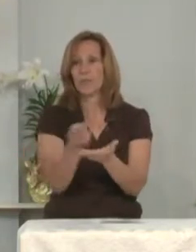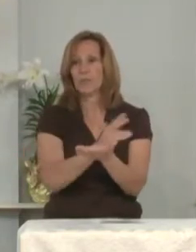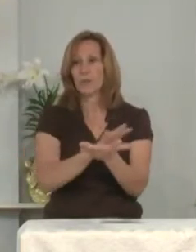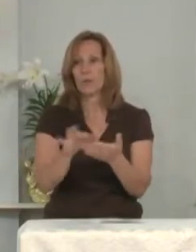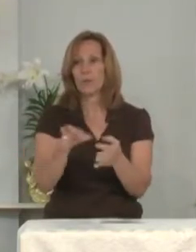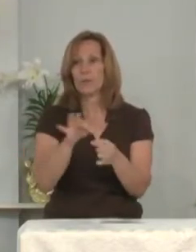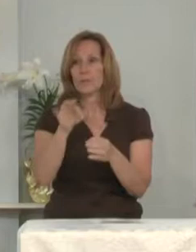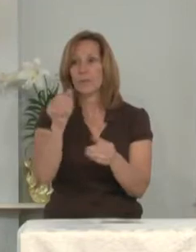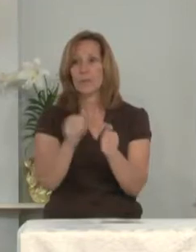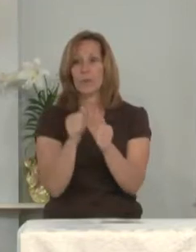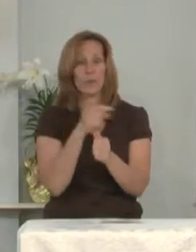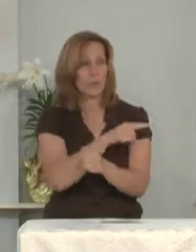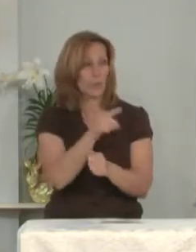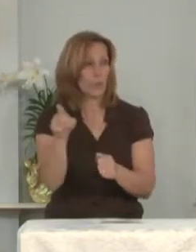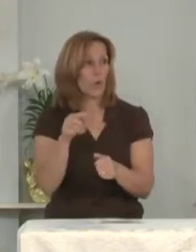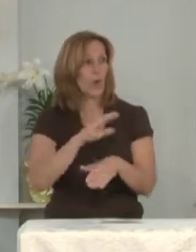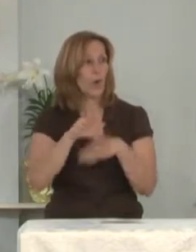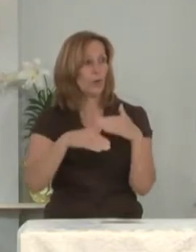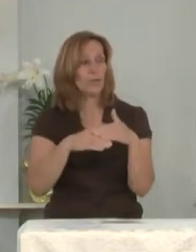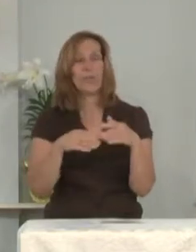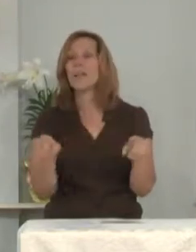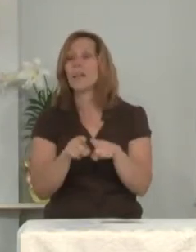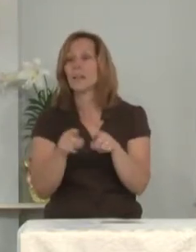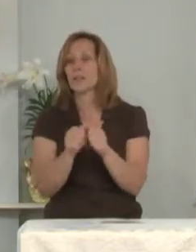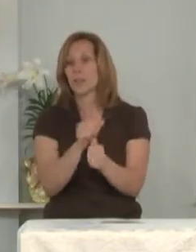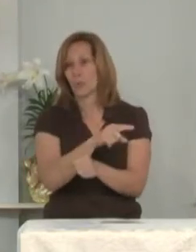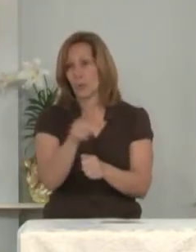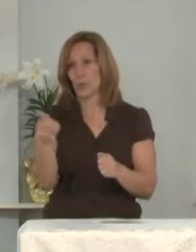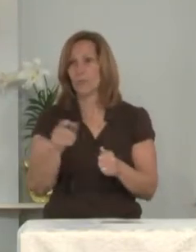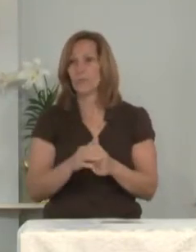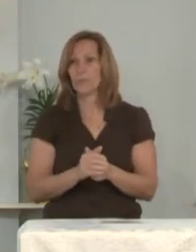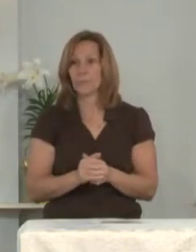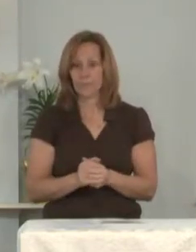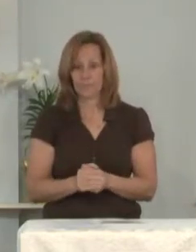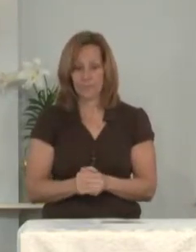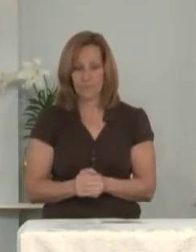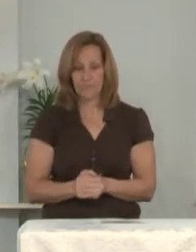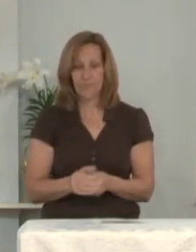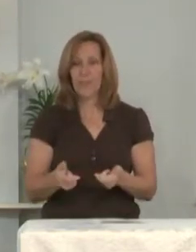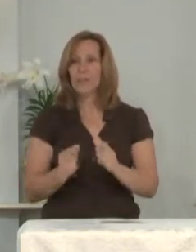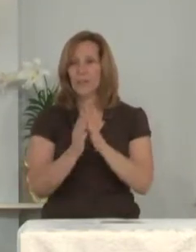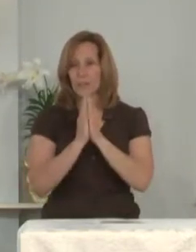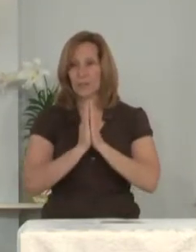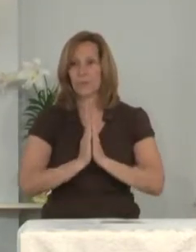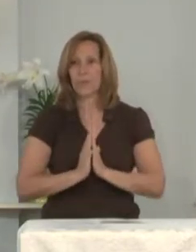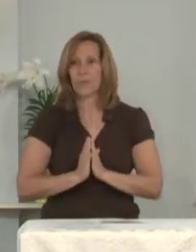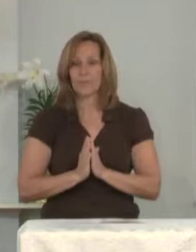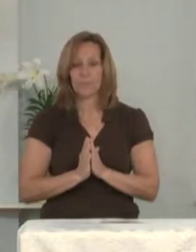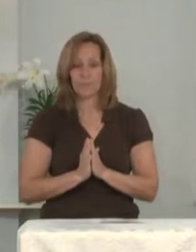Spirit be with you all. And also with you. Let us pray.